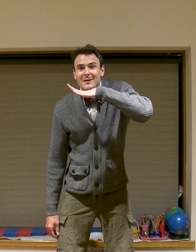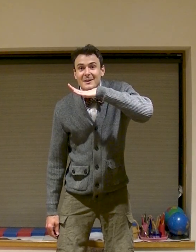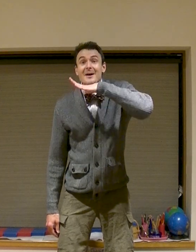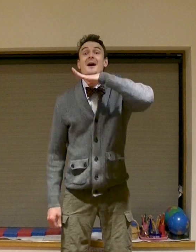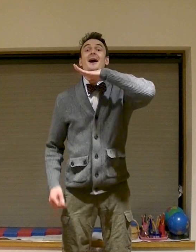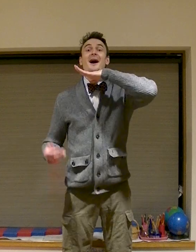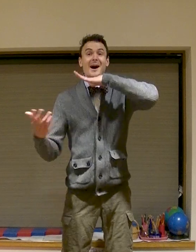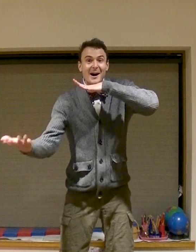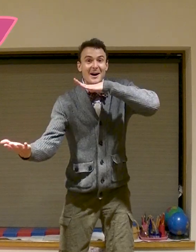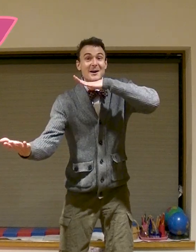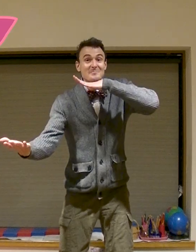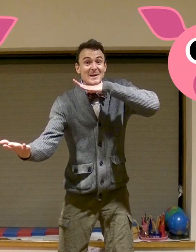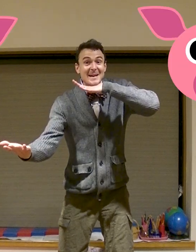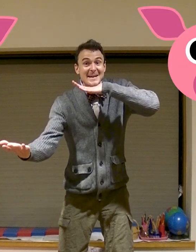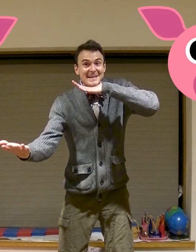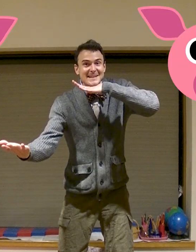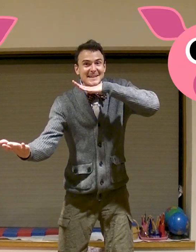goat a fox fox fox cat